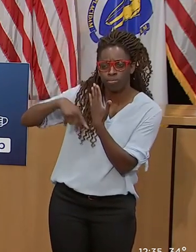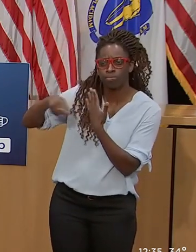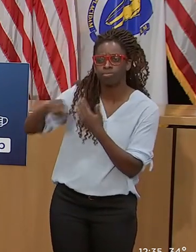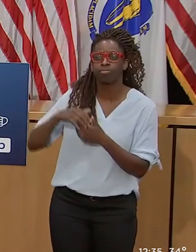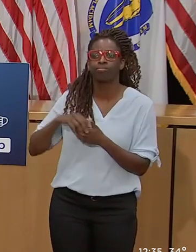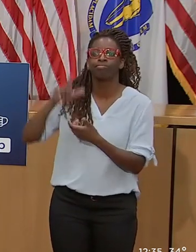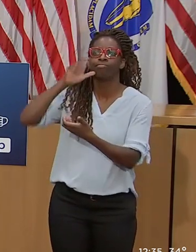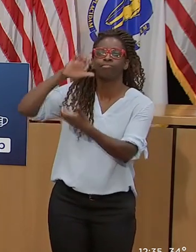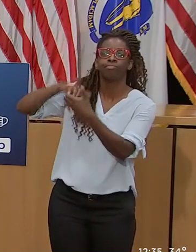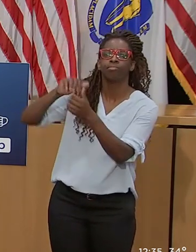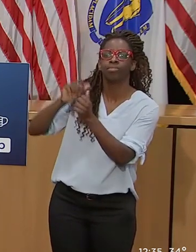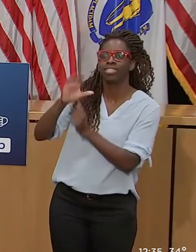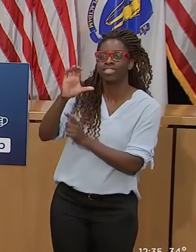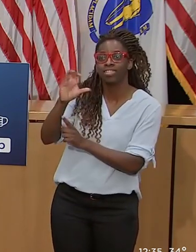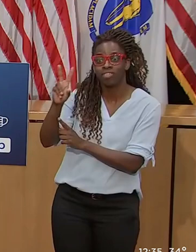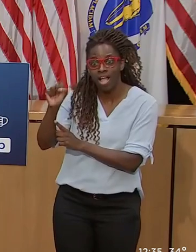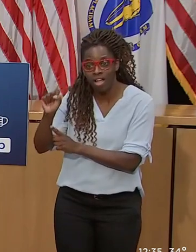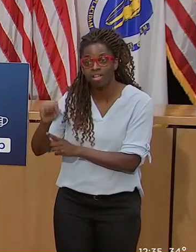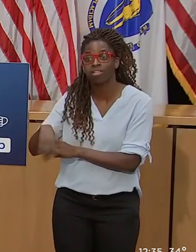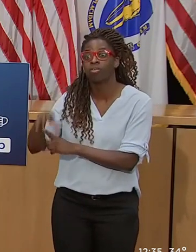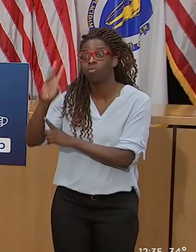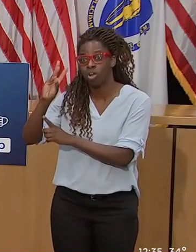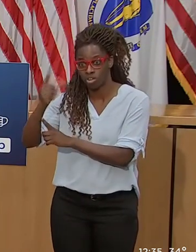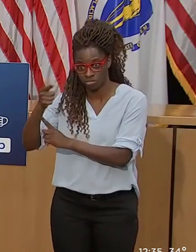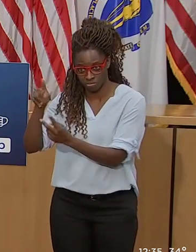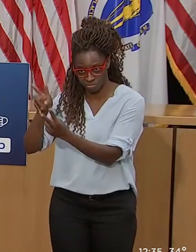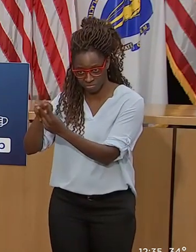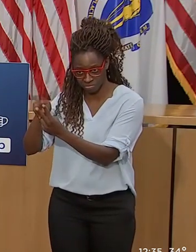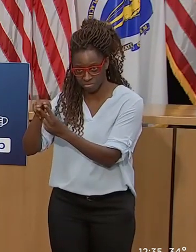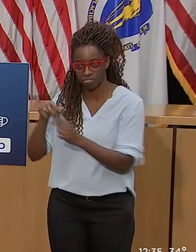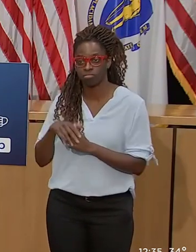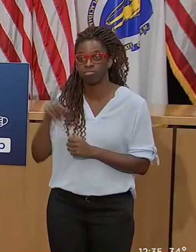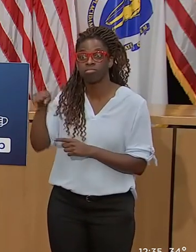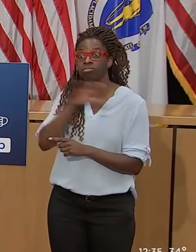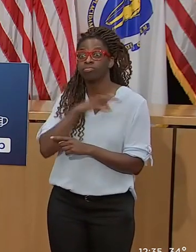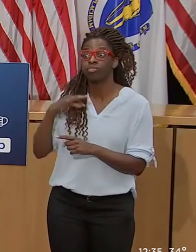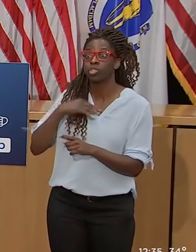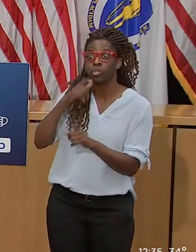go out to long-term care facilities to vaccinate staff and residents.